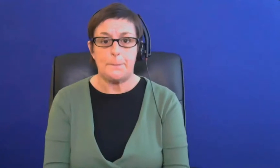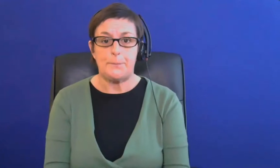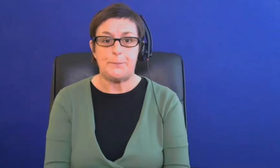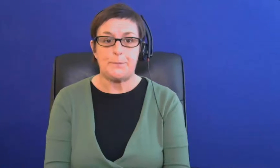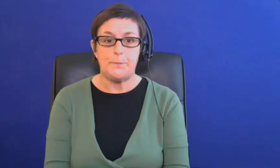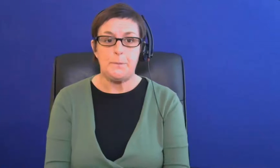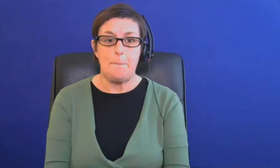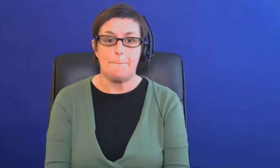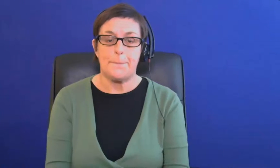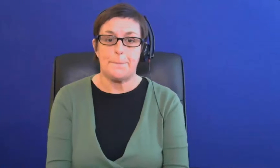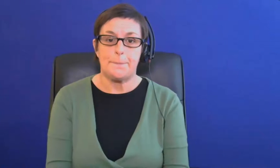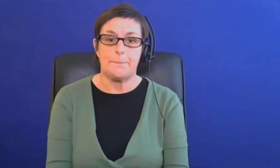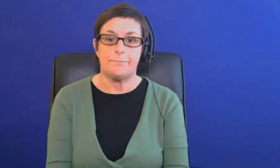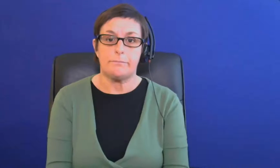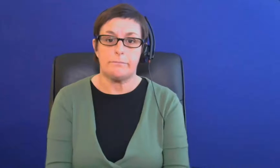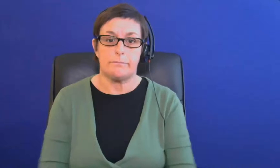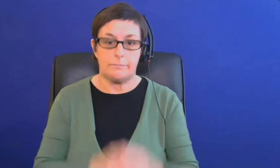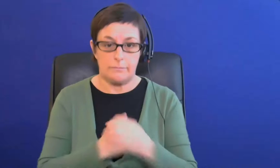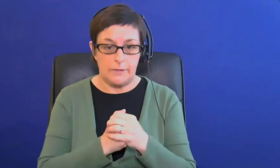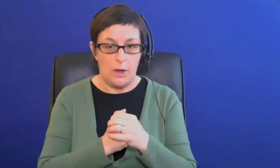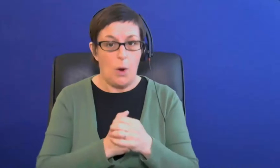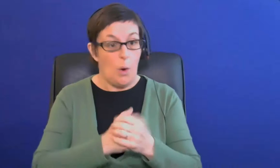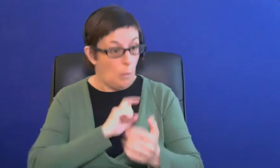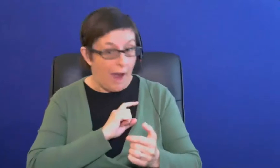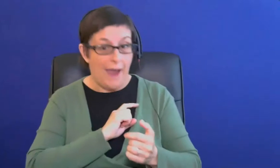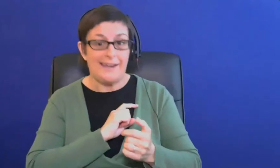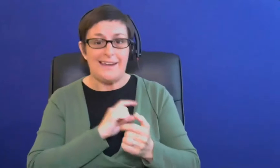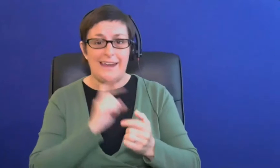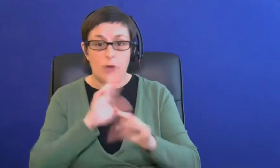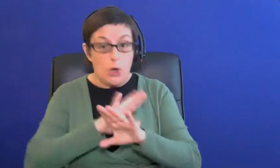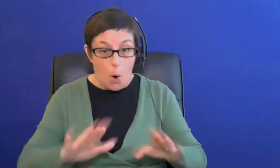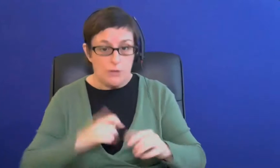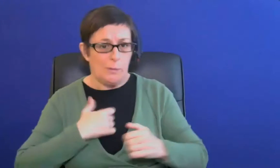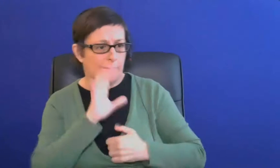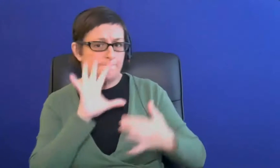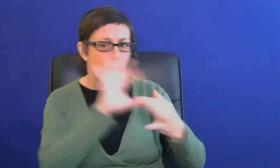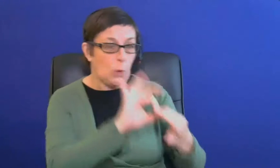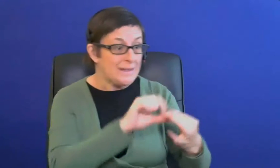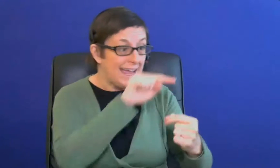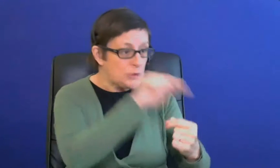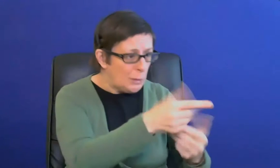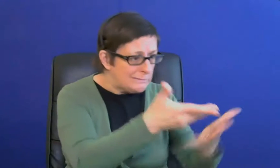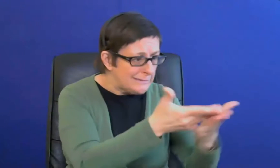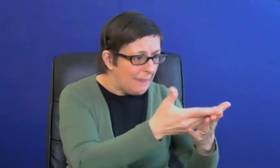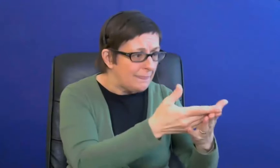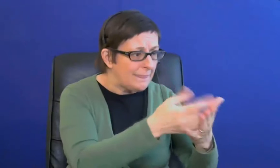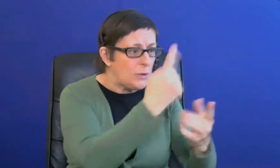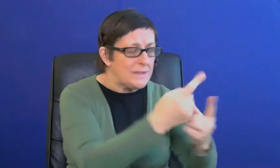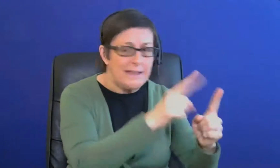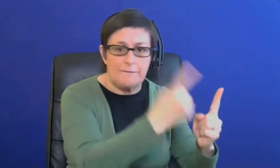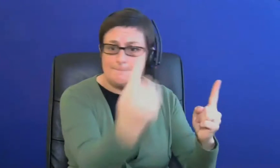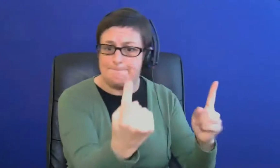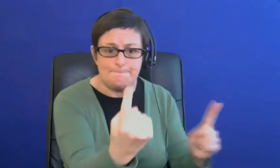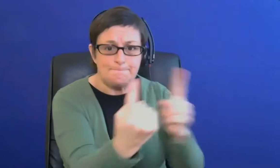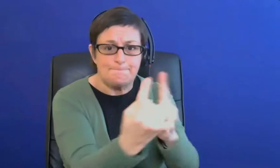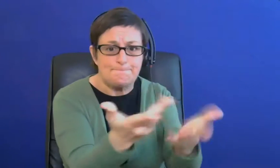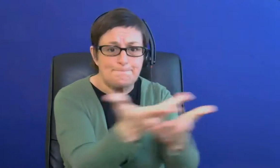than just having to speak to you and then you have to go and speak to people if that makes sense okay that's great thank you and this